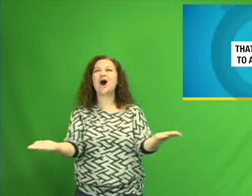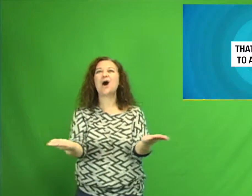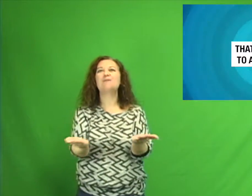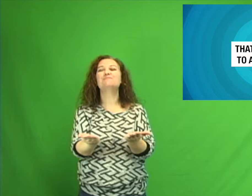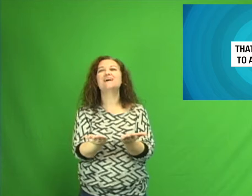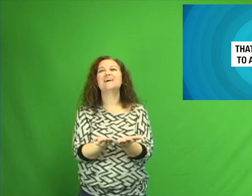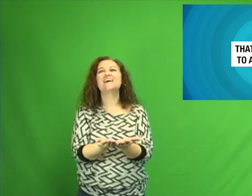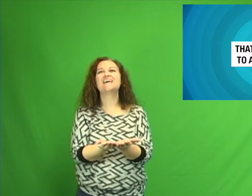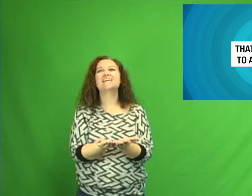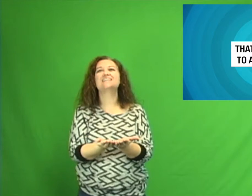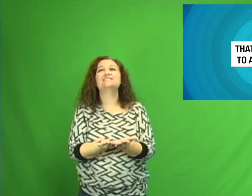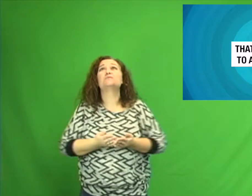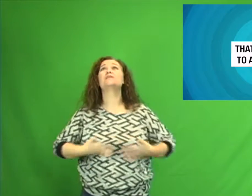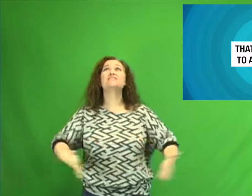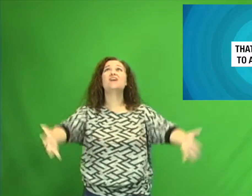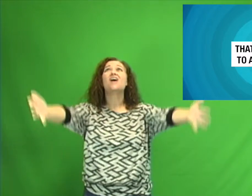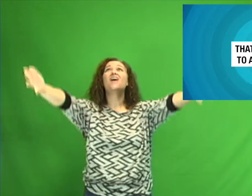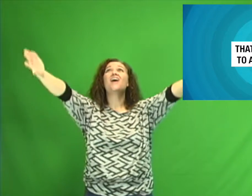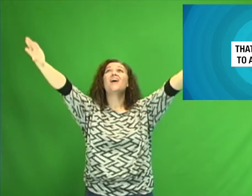There's